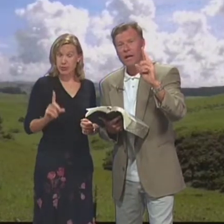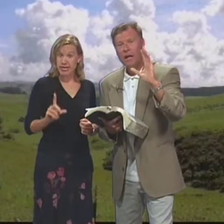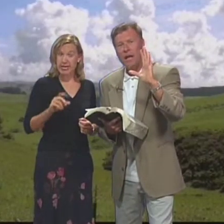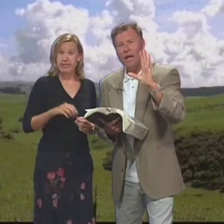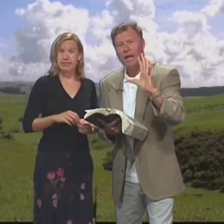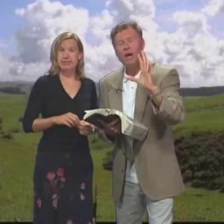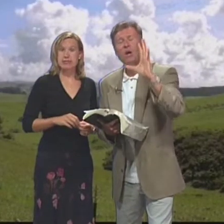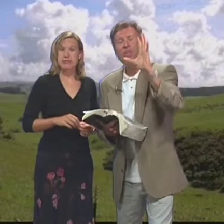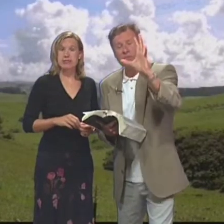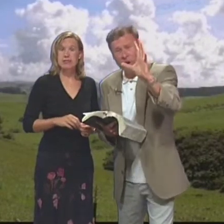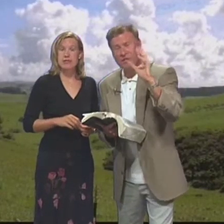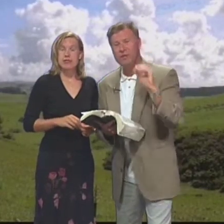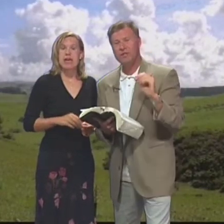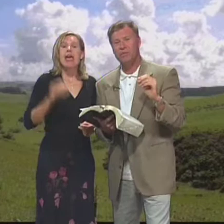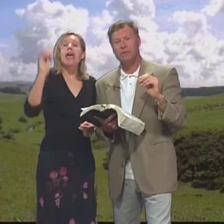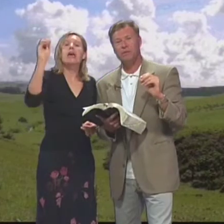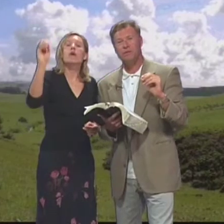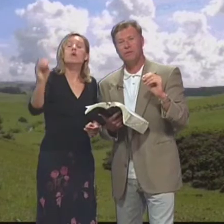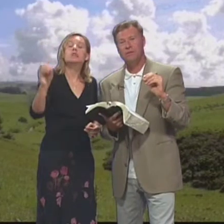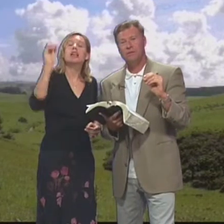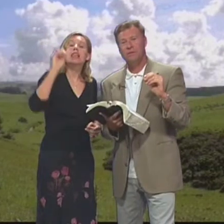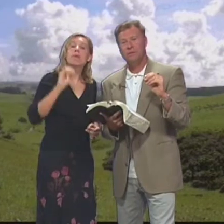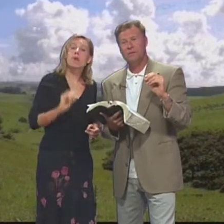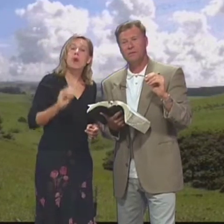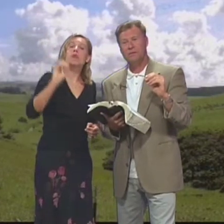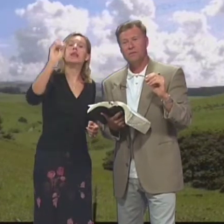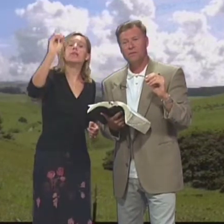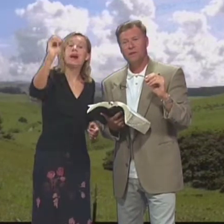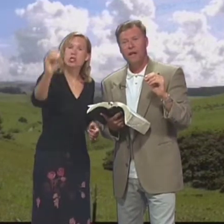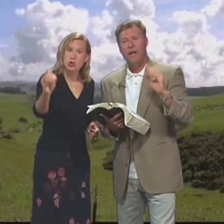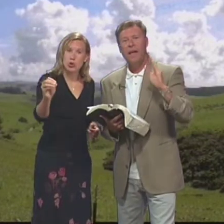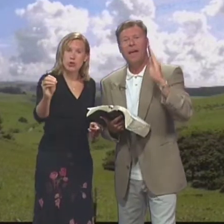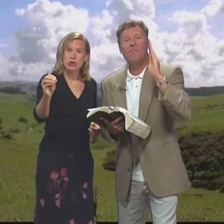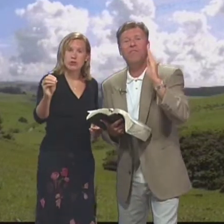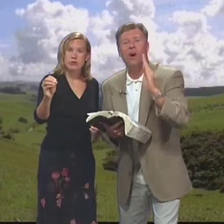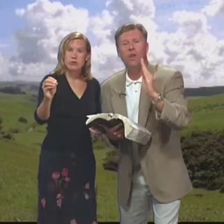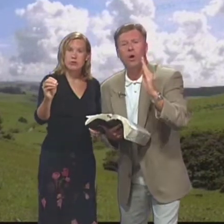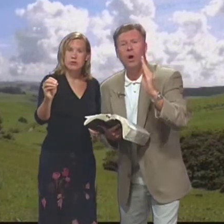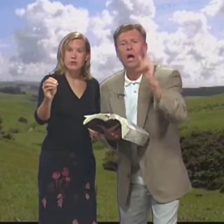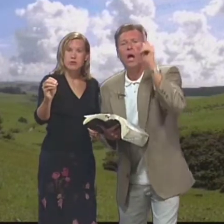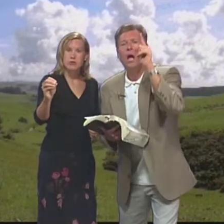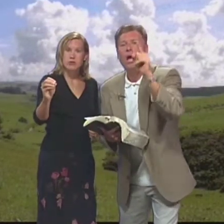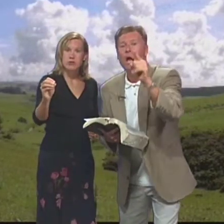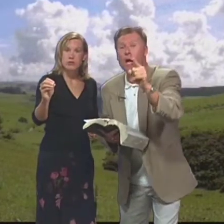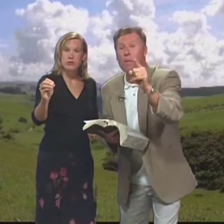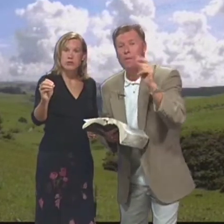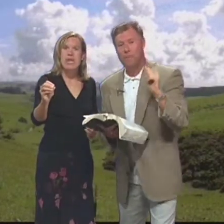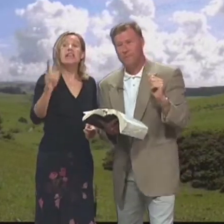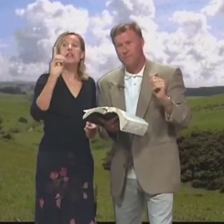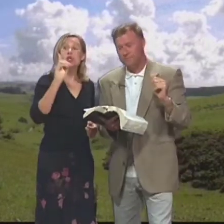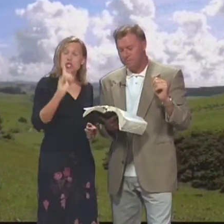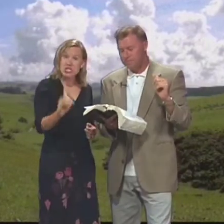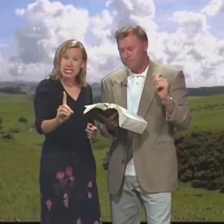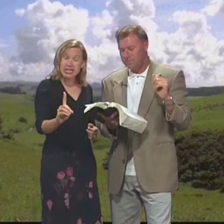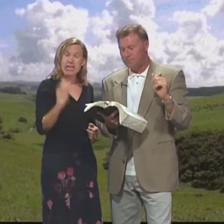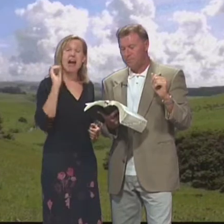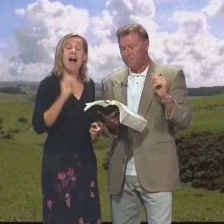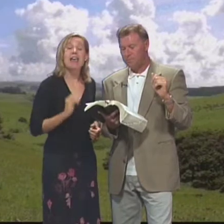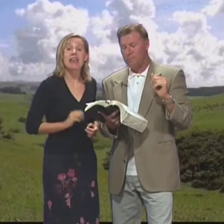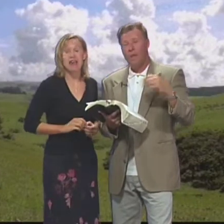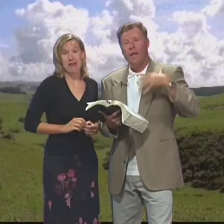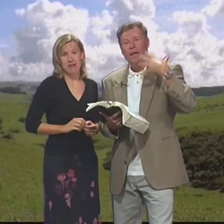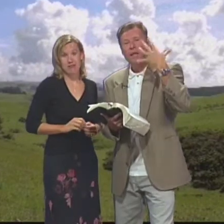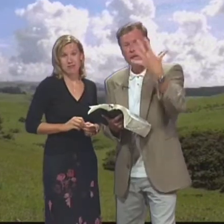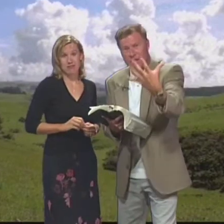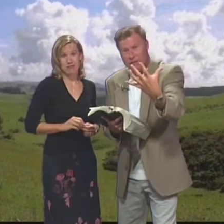rebaño Las ovejas Hear the voice Of the shepherd Escuchan la voz Del pastor And follow Him Y los siguen